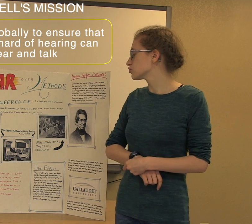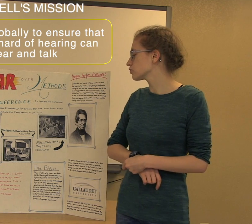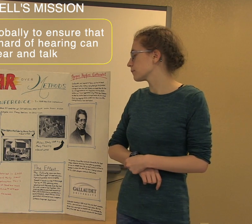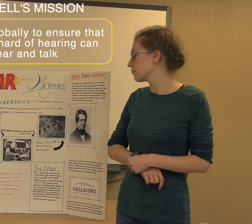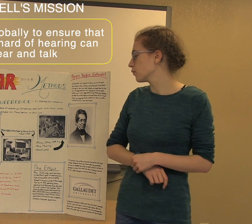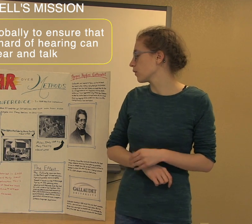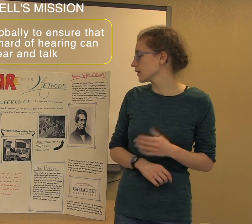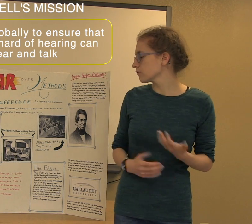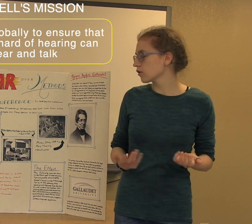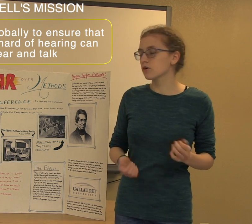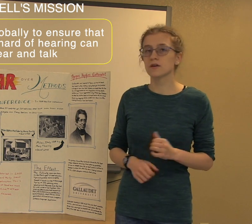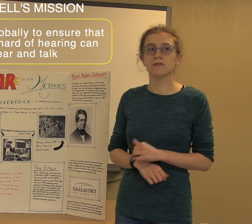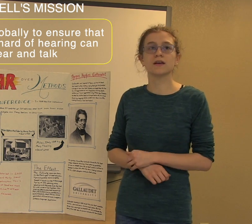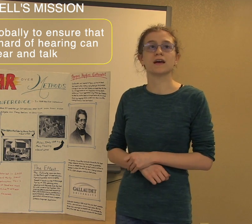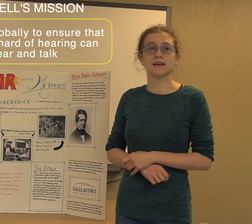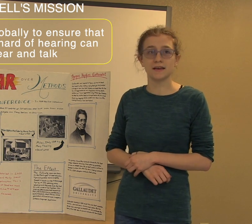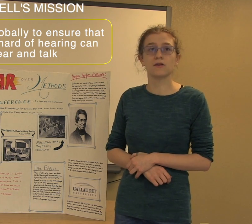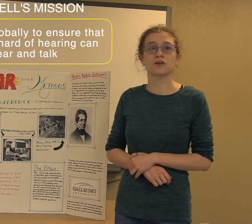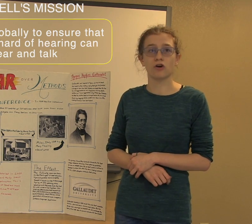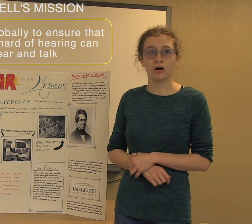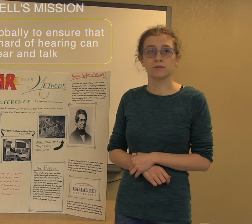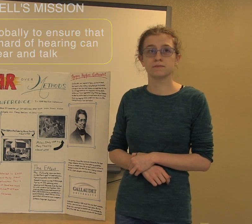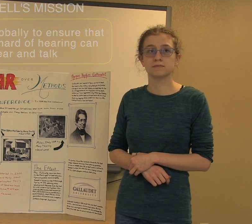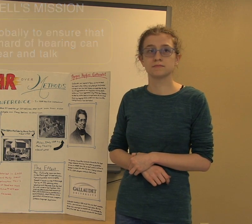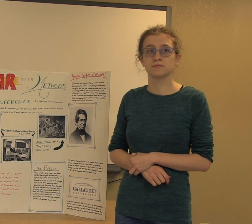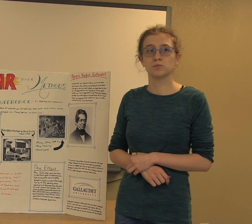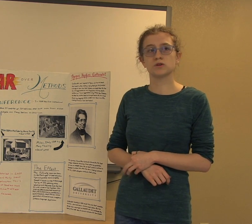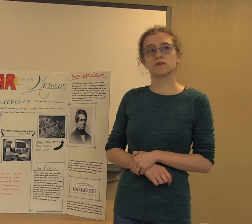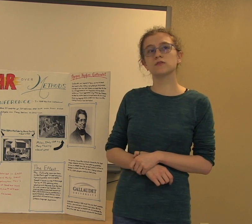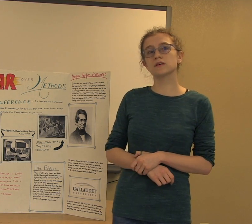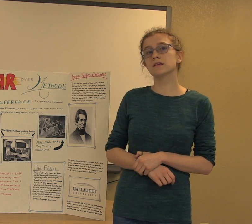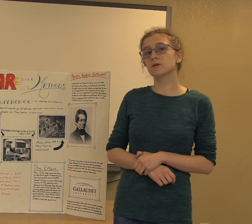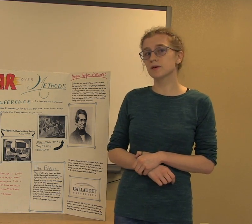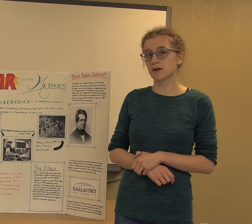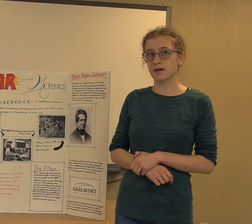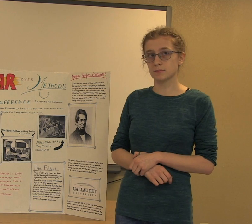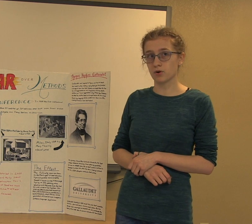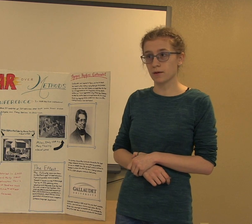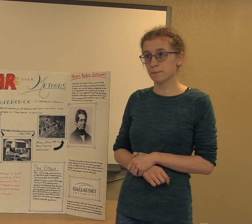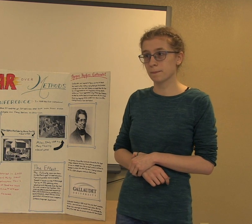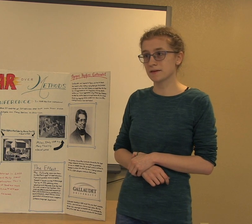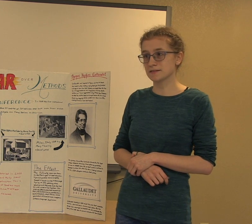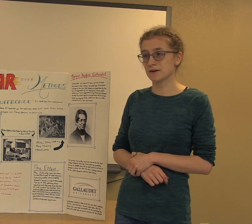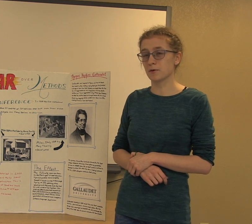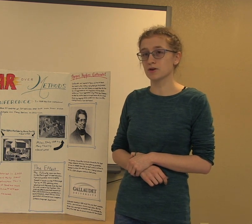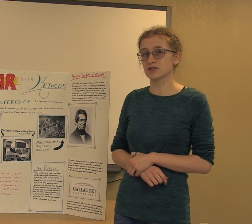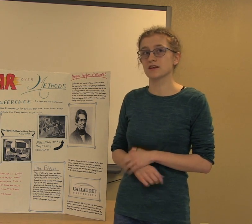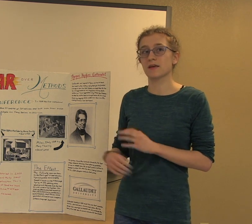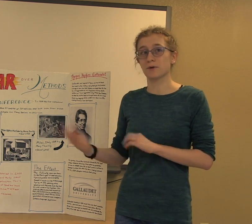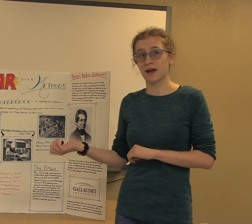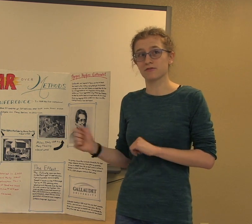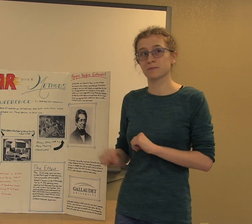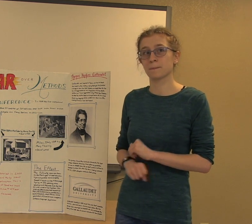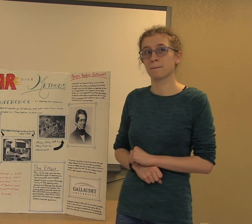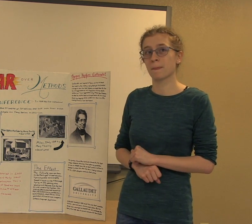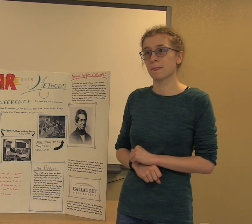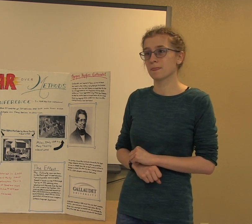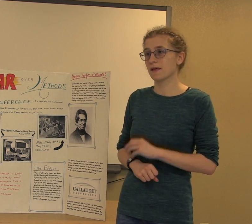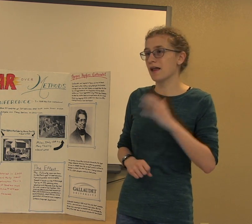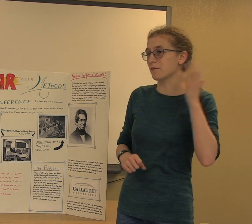ensure that people who are deaf and hard of hearing can hear and talk. Which feels like a little bit of an oxymoron, considering we just said they were deaf. And